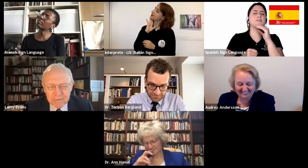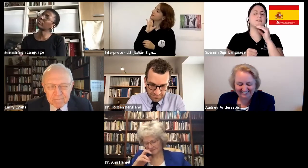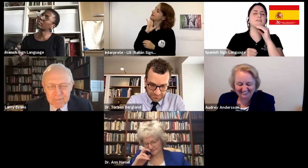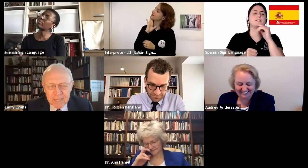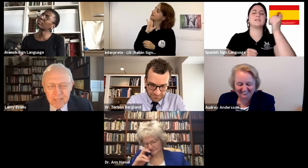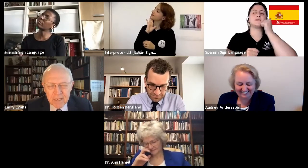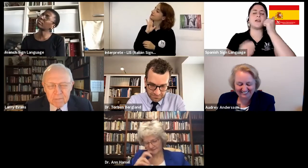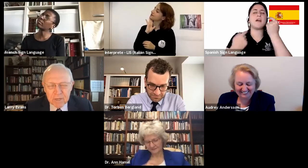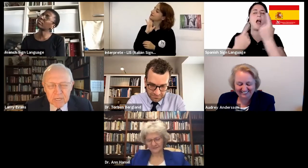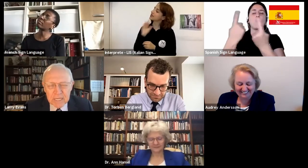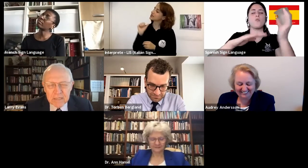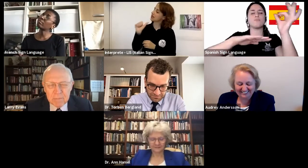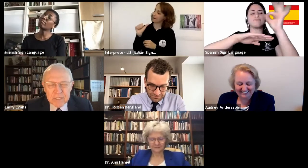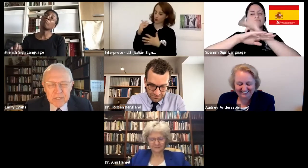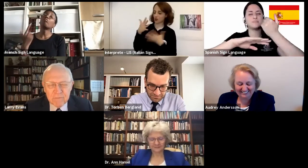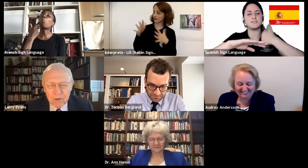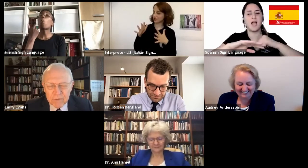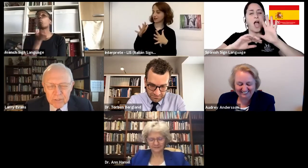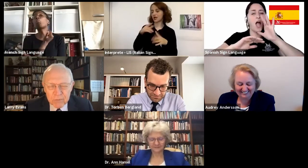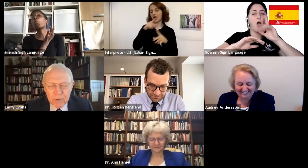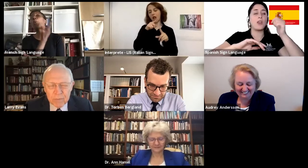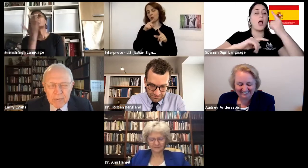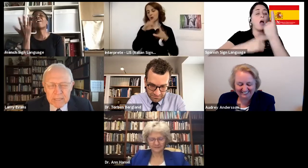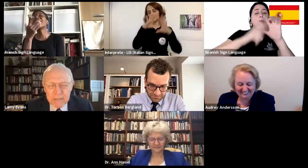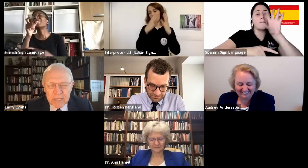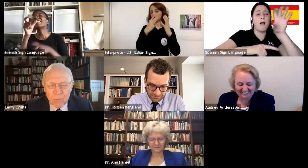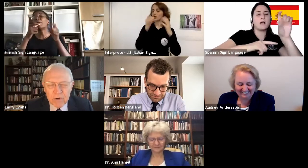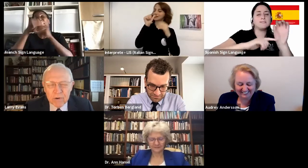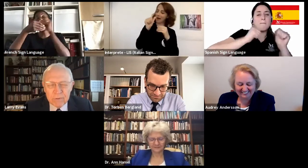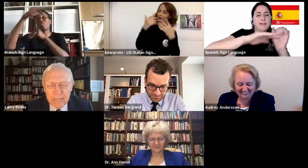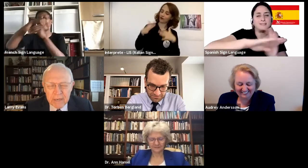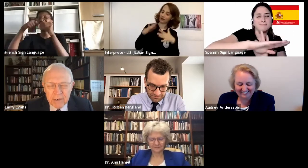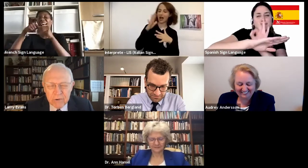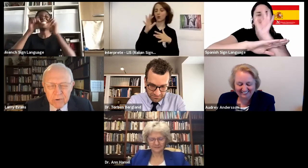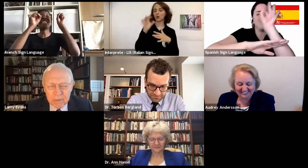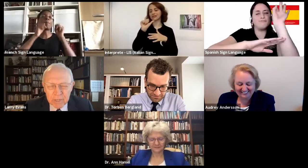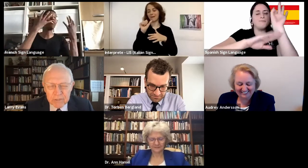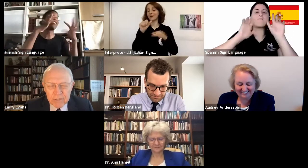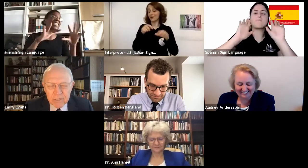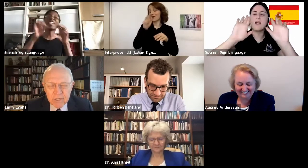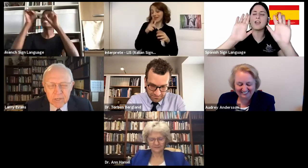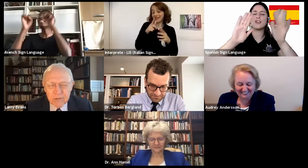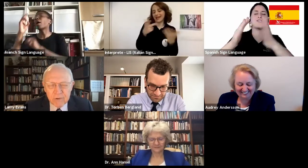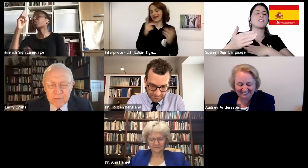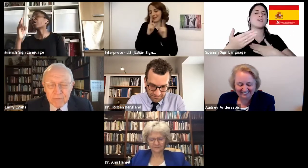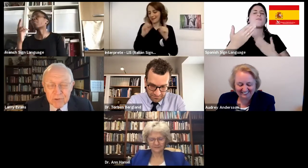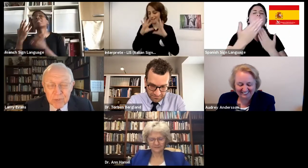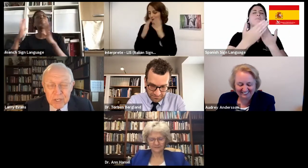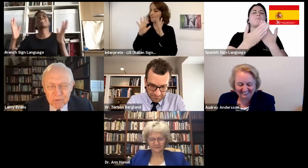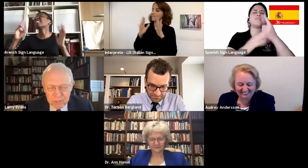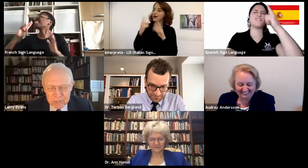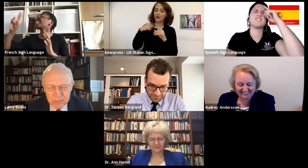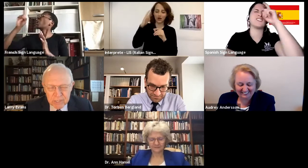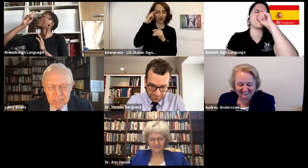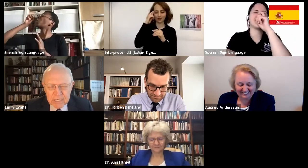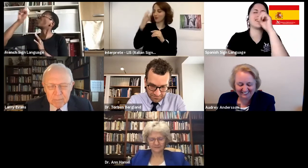beginning. But in the midst of all of this, we are reminded that we are created in your image. You have given to